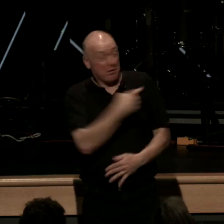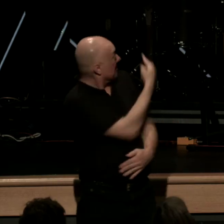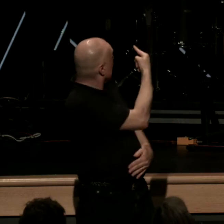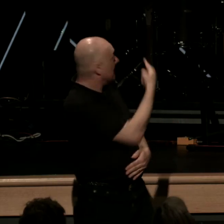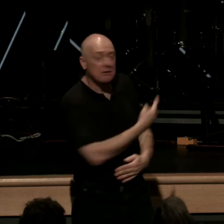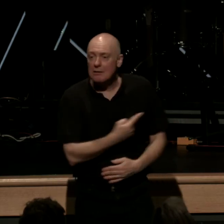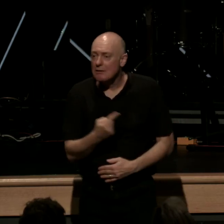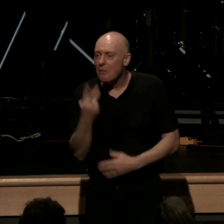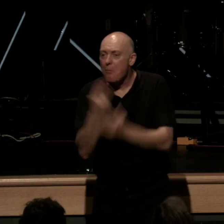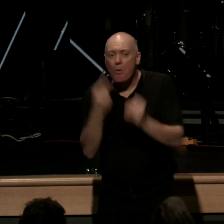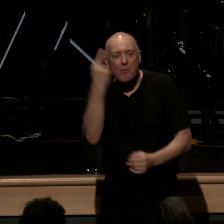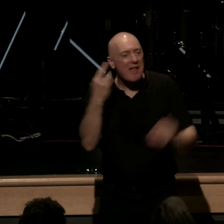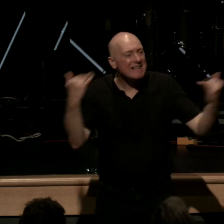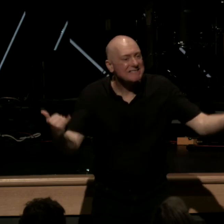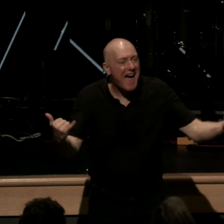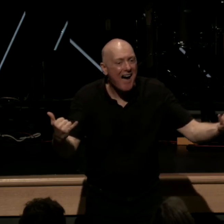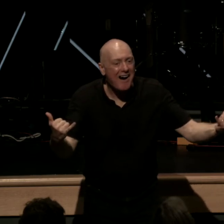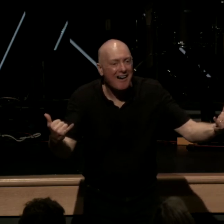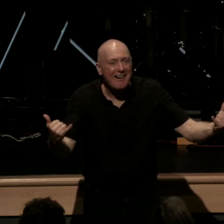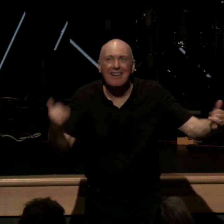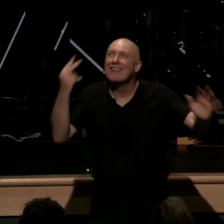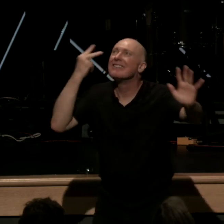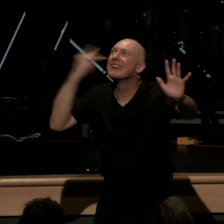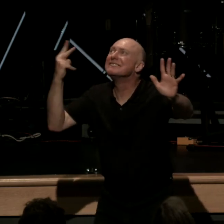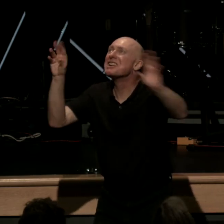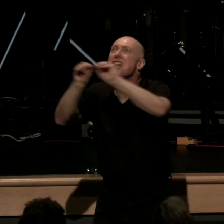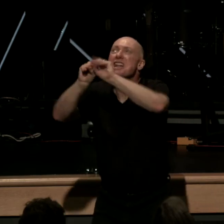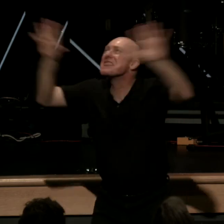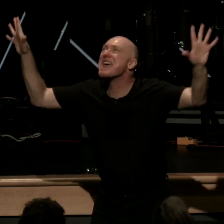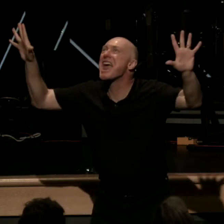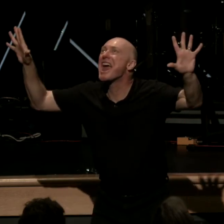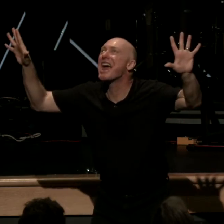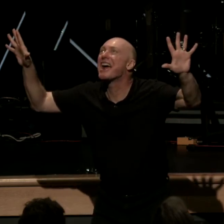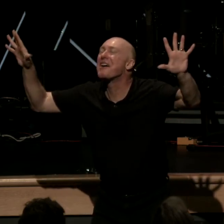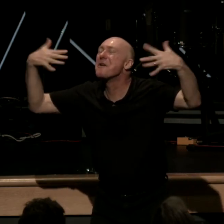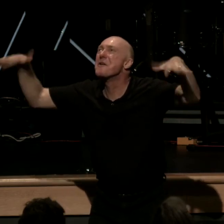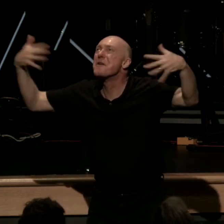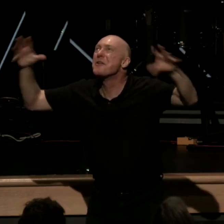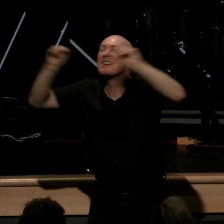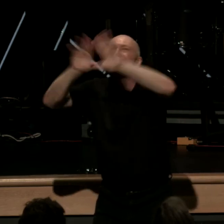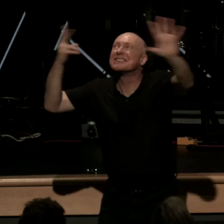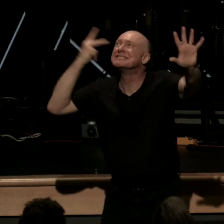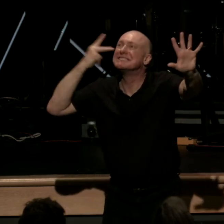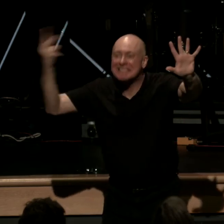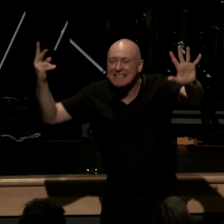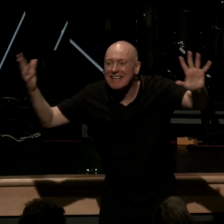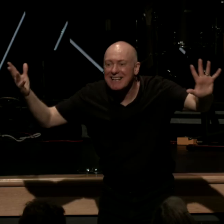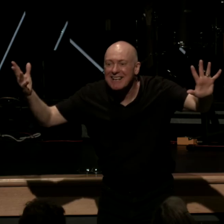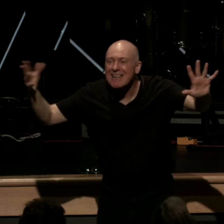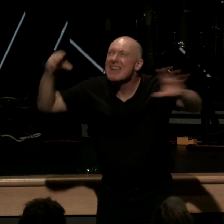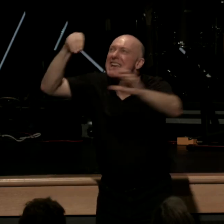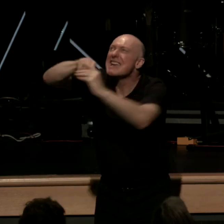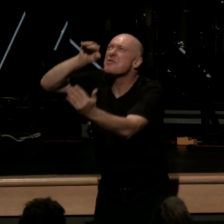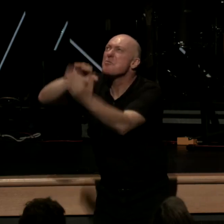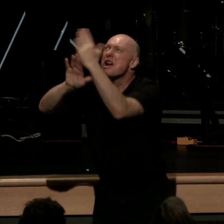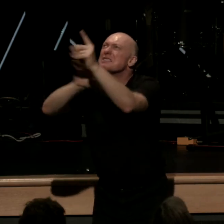they're seeing it as clear as they've ever imagined in the presence of christ himself